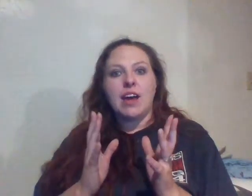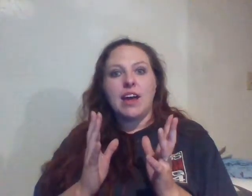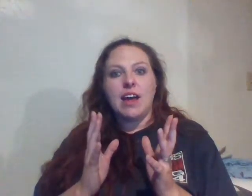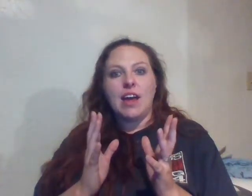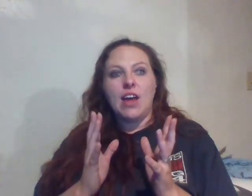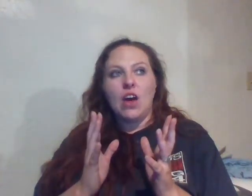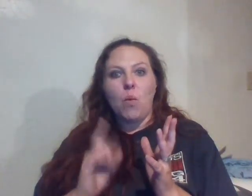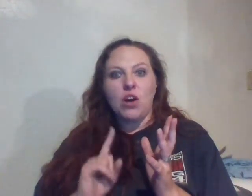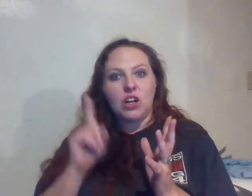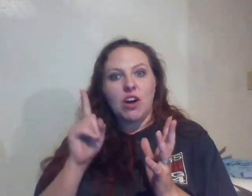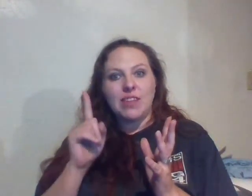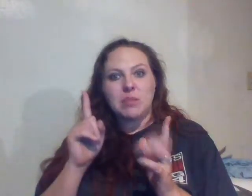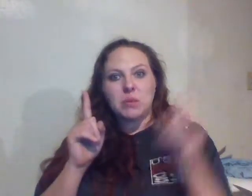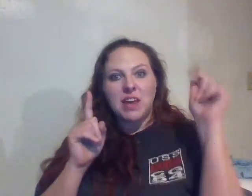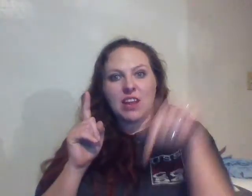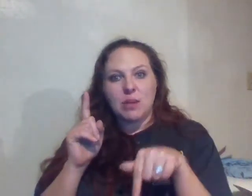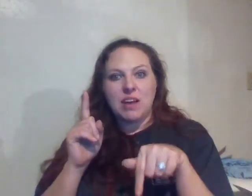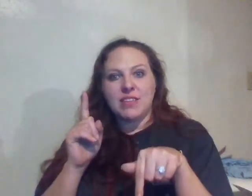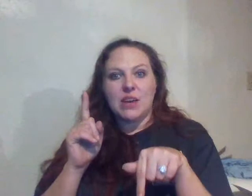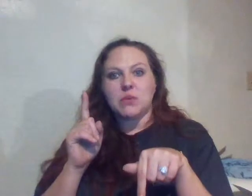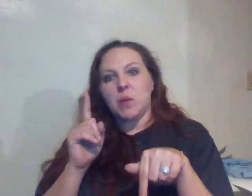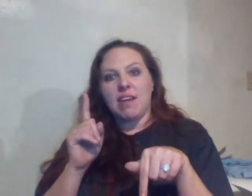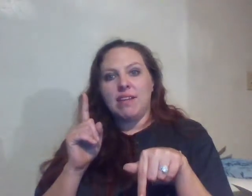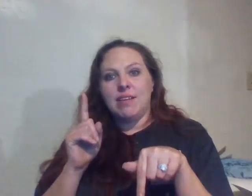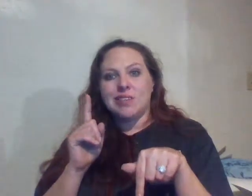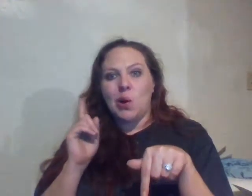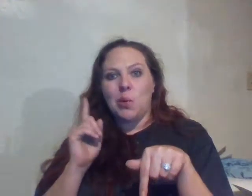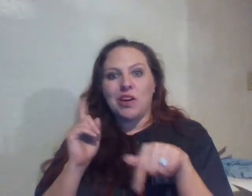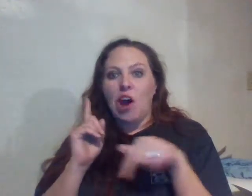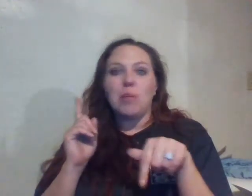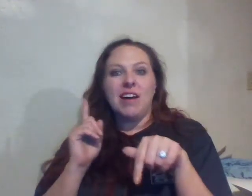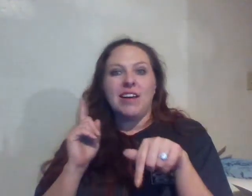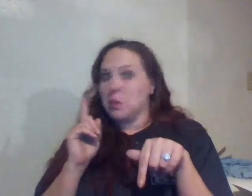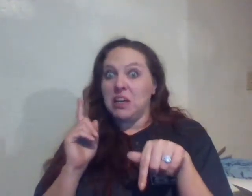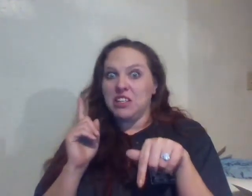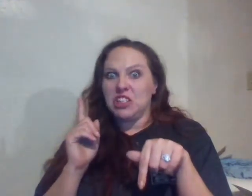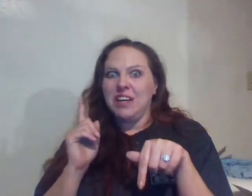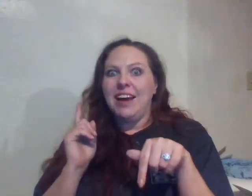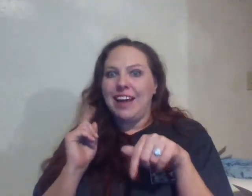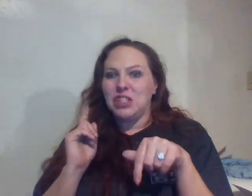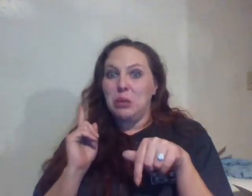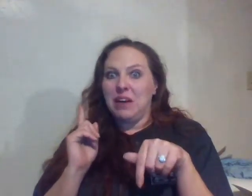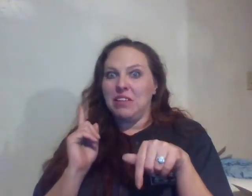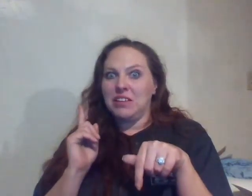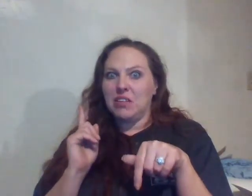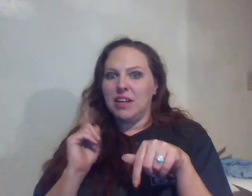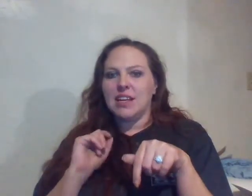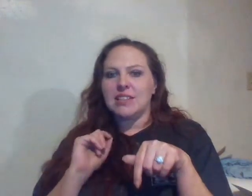while you're on the upswing, they're going to be on the downswing. So karma is a bitch and she barely tolerates us.